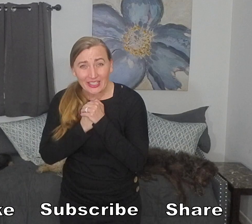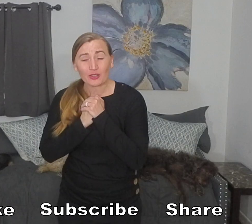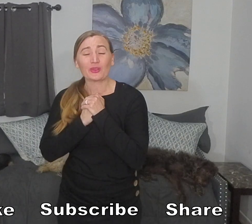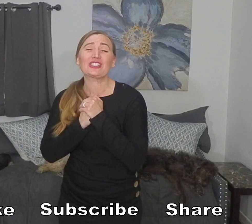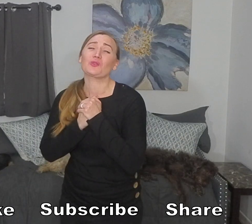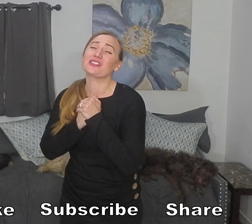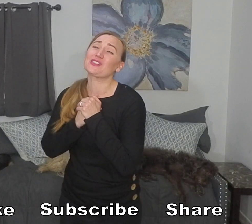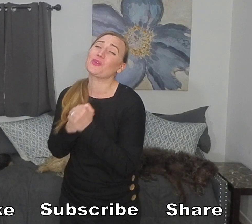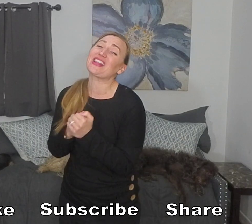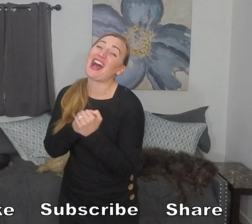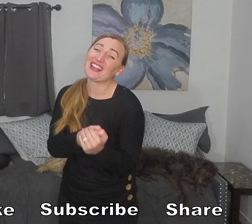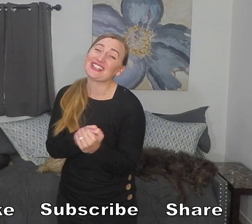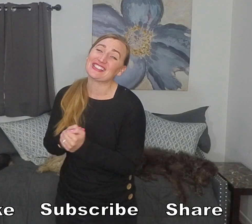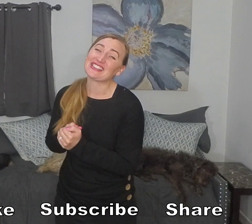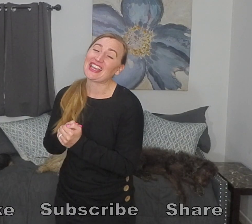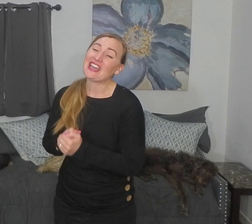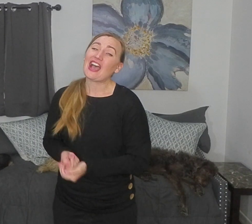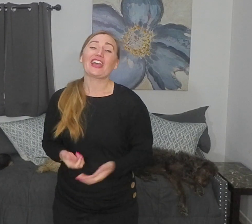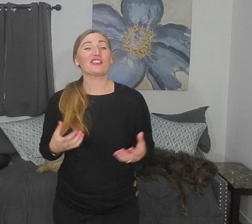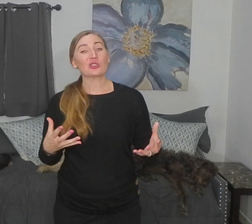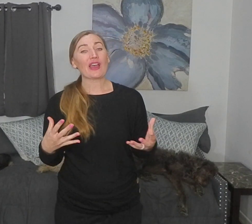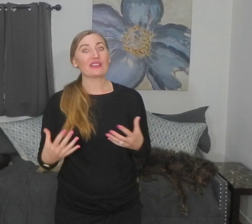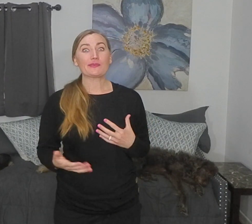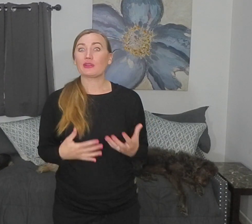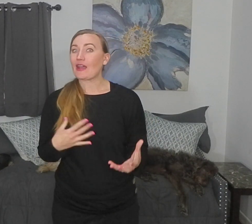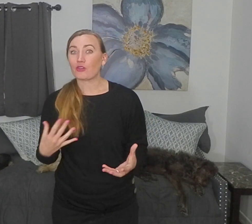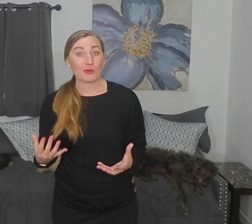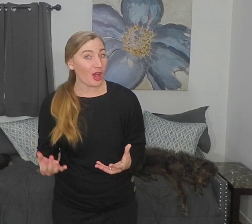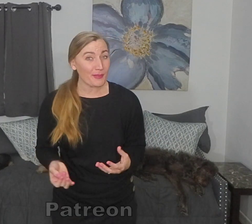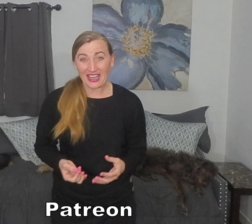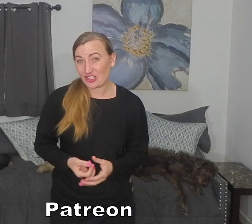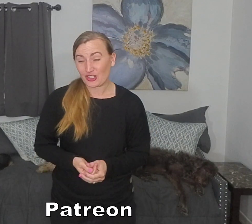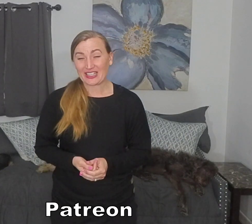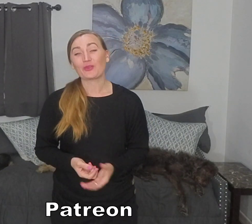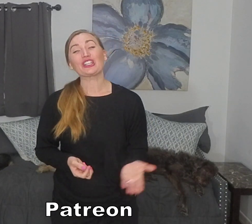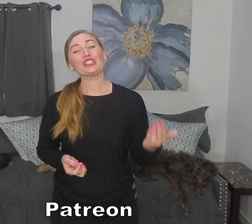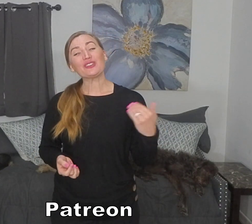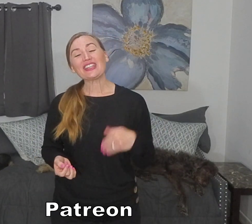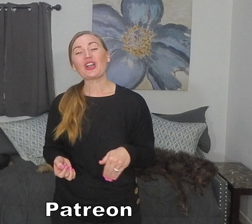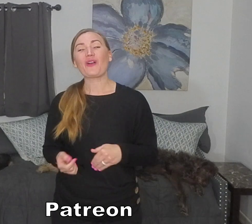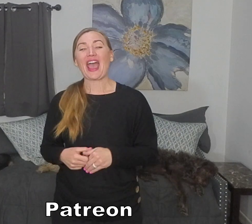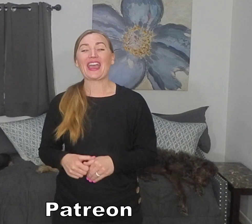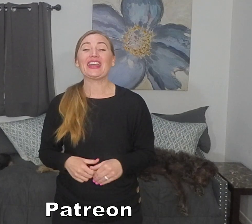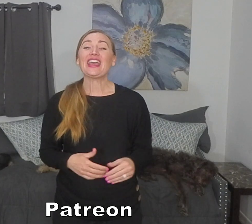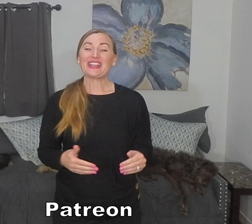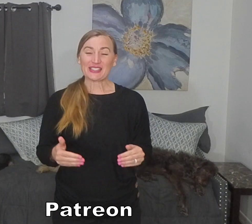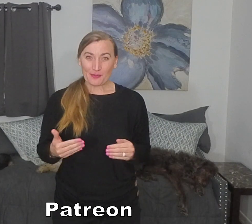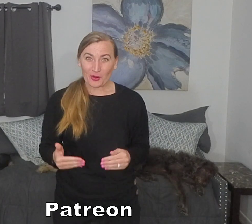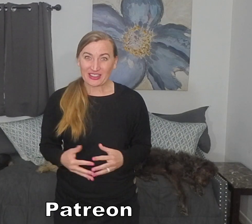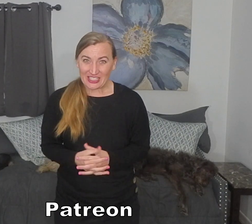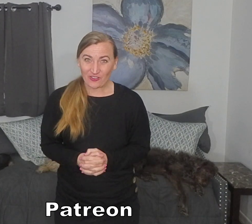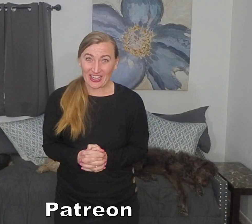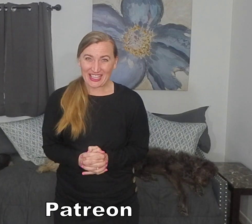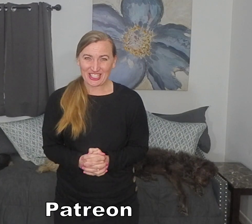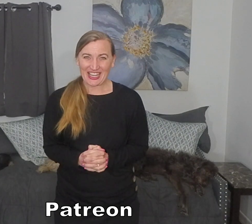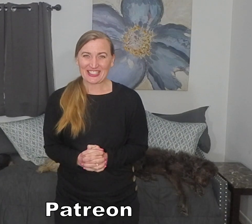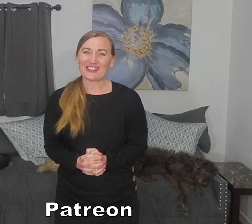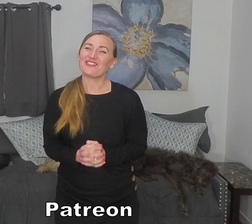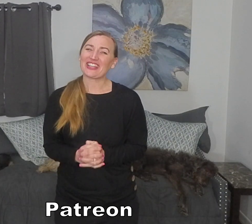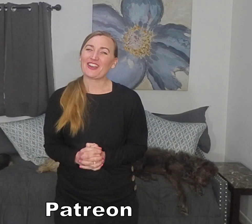resources with others. I also have this platform called Patreon where you can go ahead and support these free educational videos.